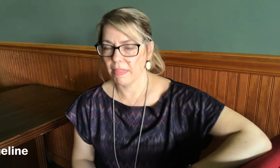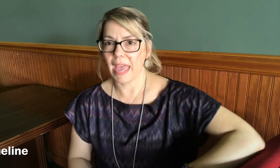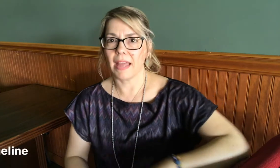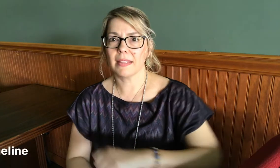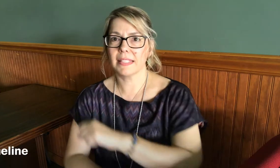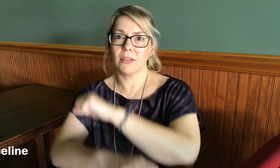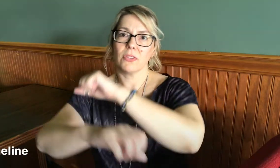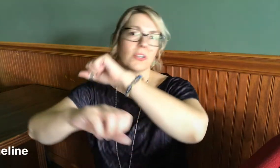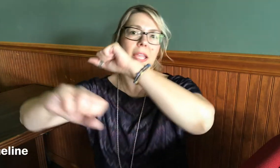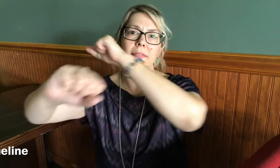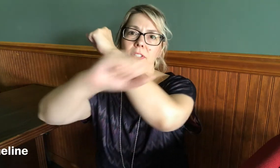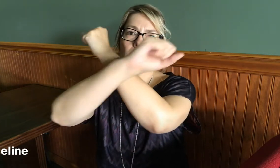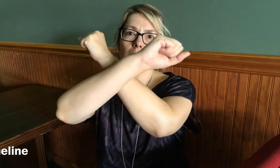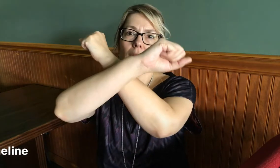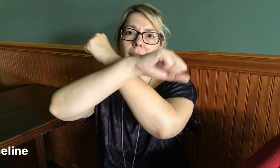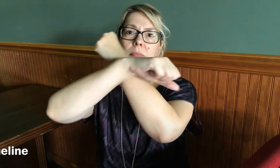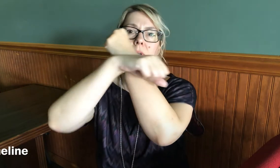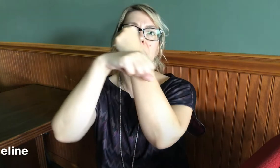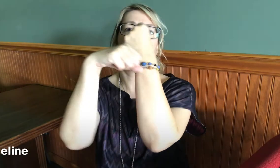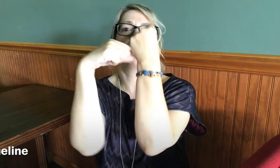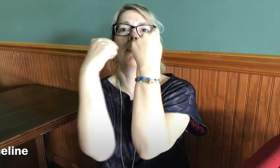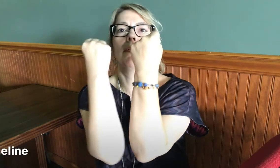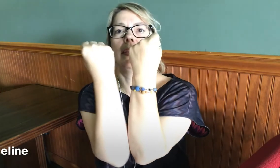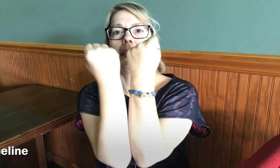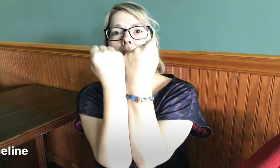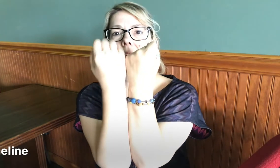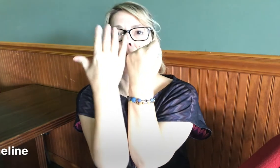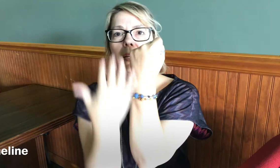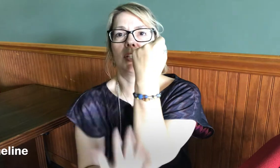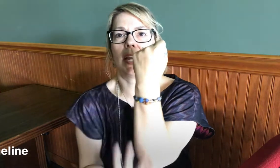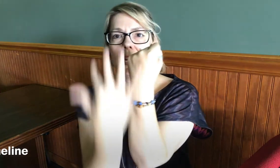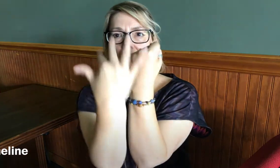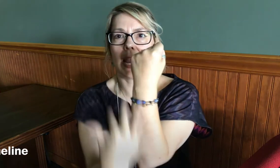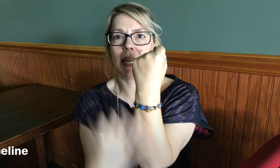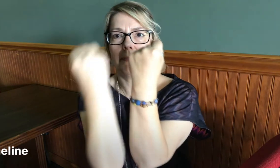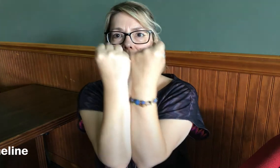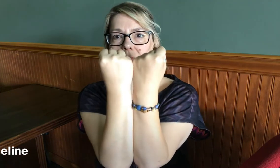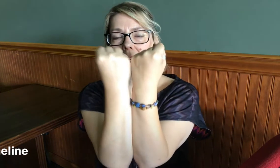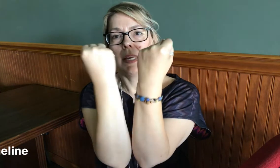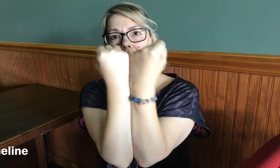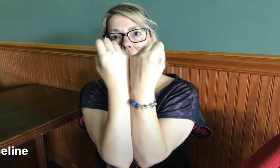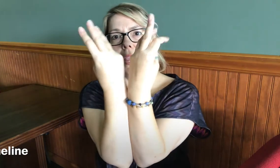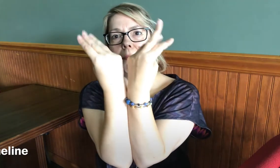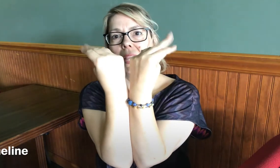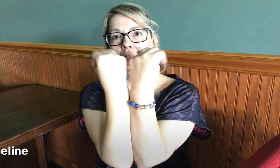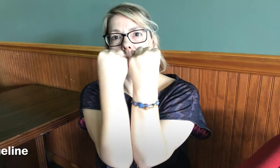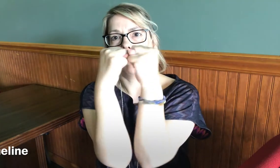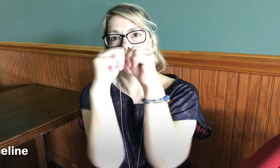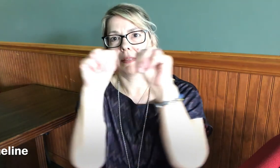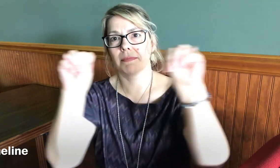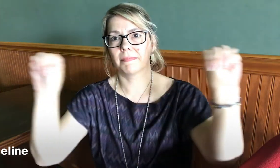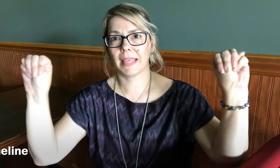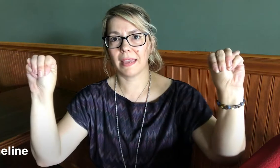Alexander the Great and you're up here and bring both of these in like a big giant I and make M's okay